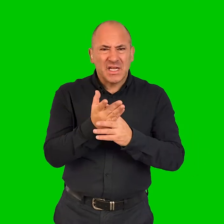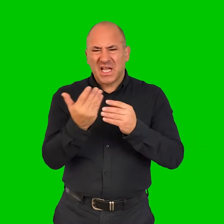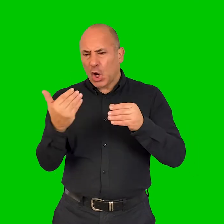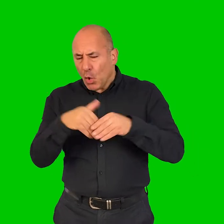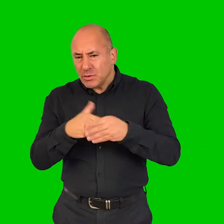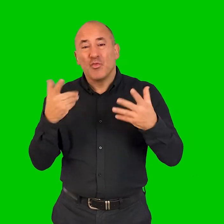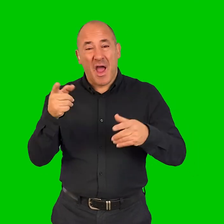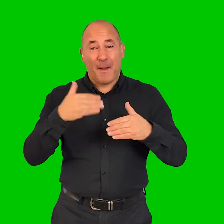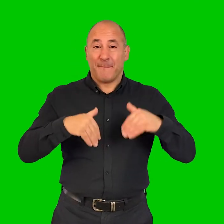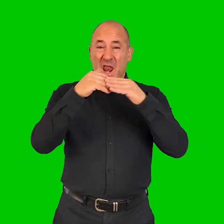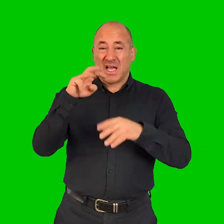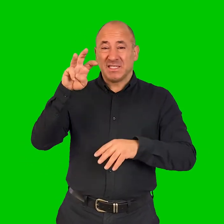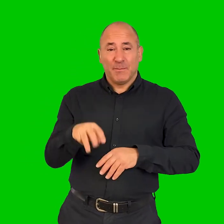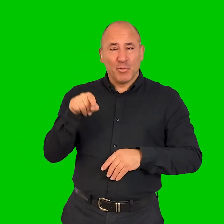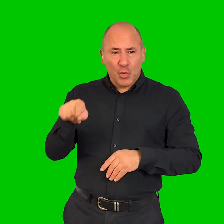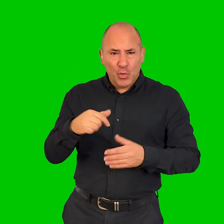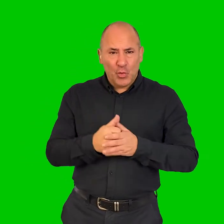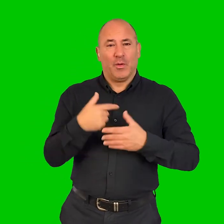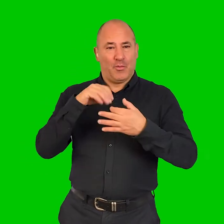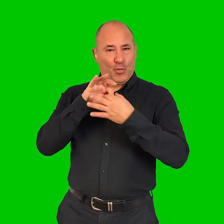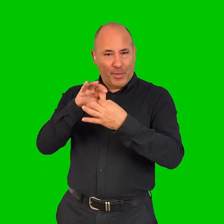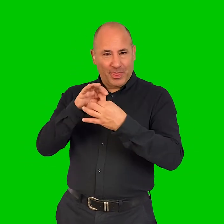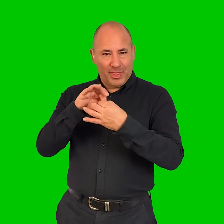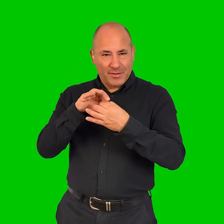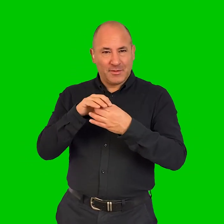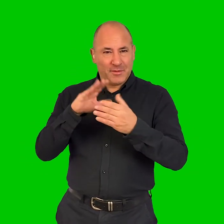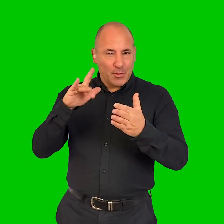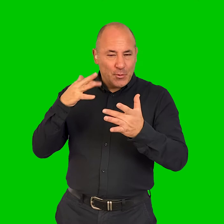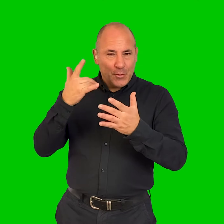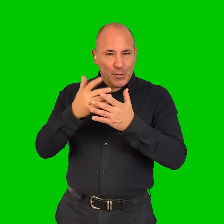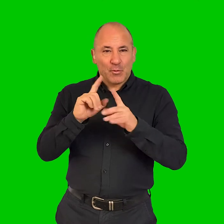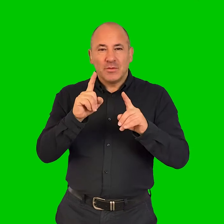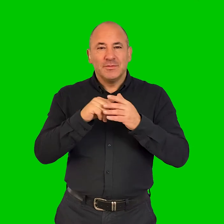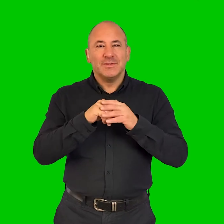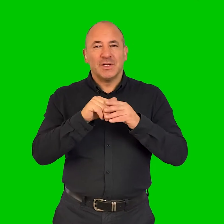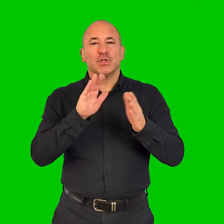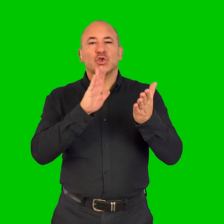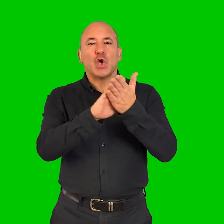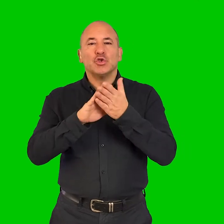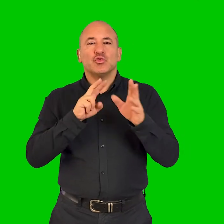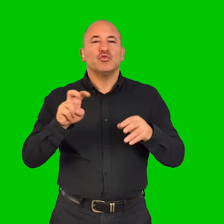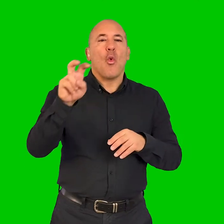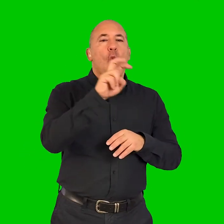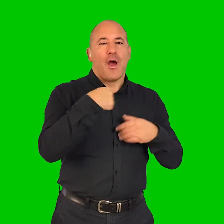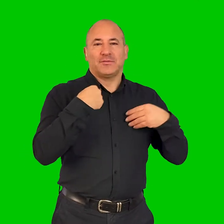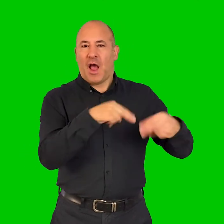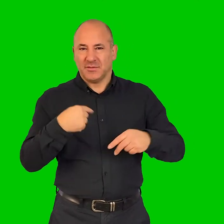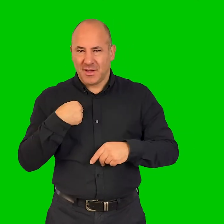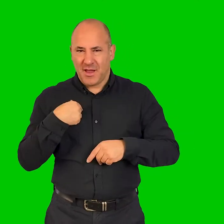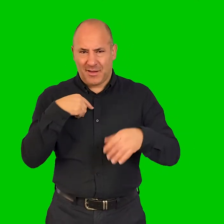and inclusion was through Ballet Kymri and my work with them. And kind of over the years, they're exploring touch tours as